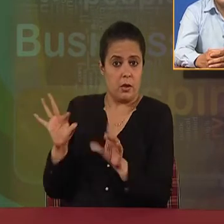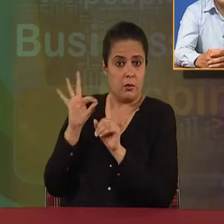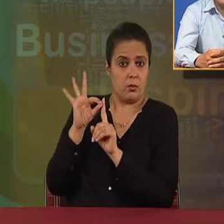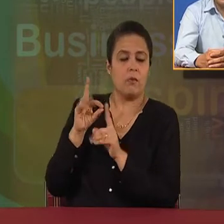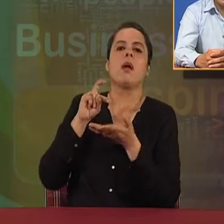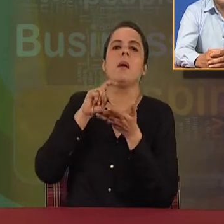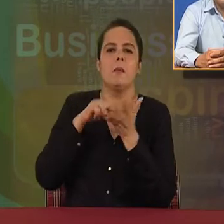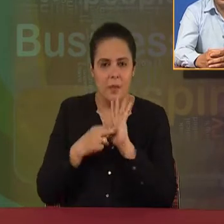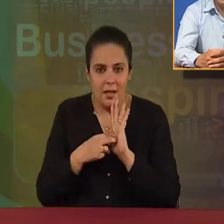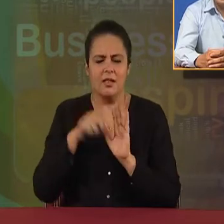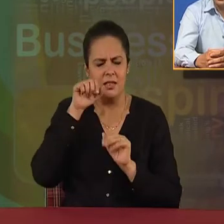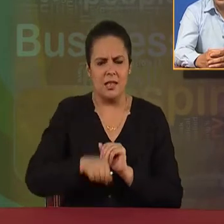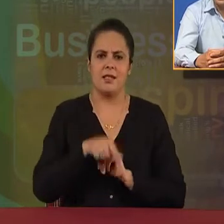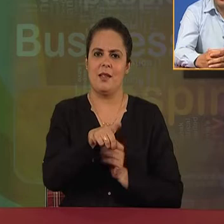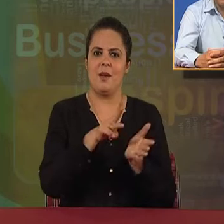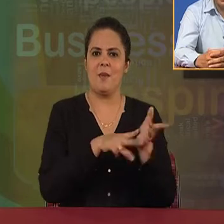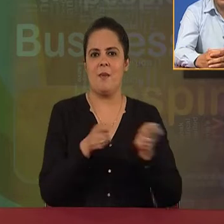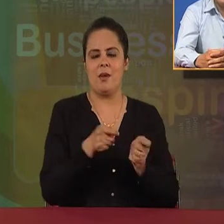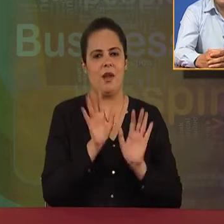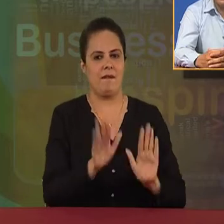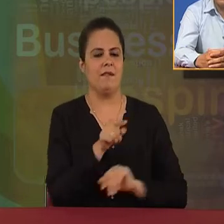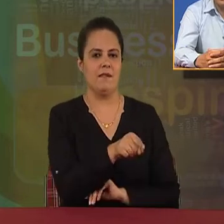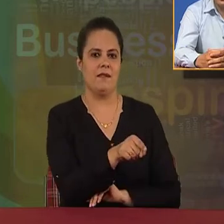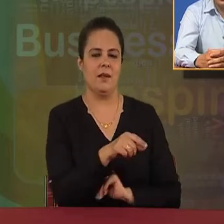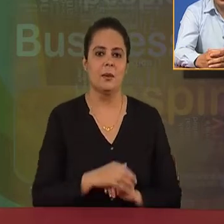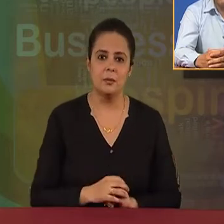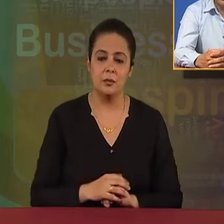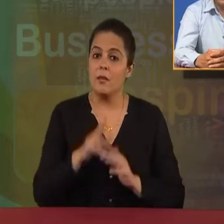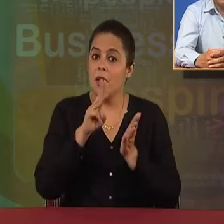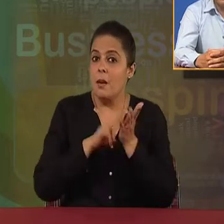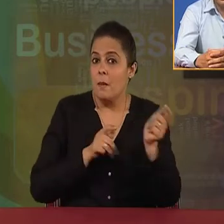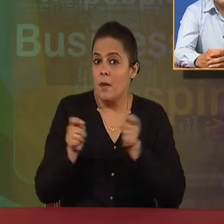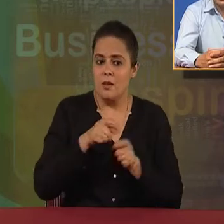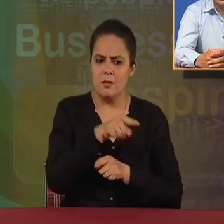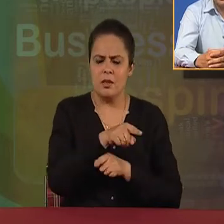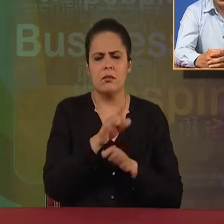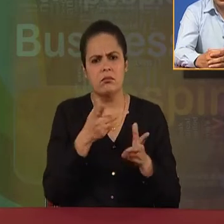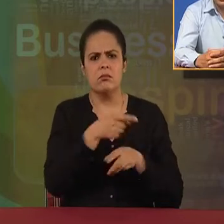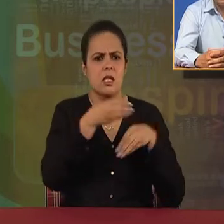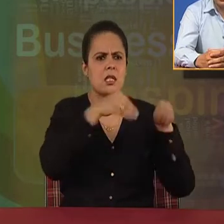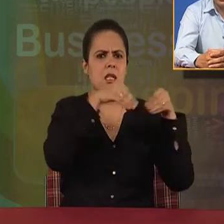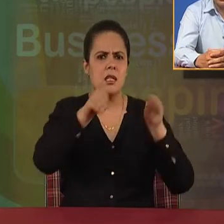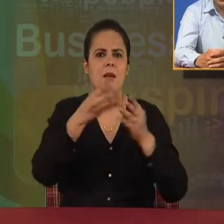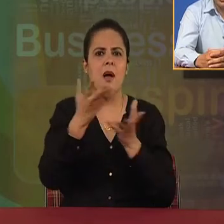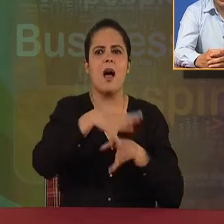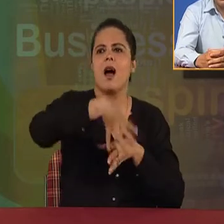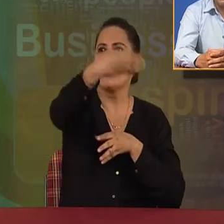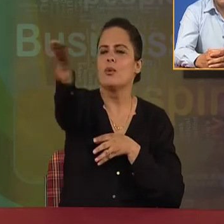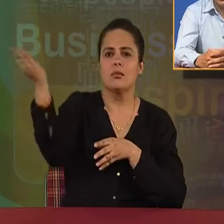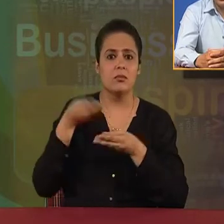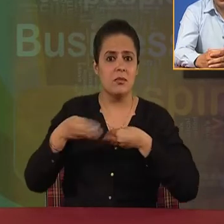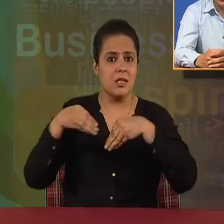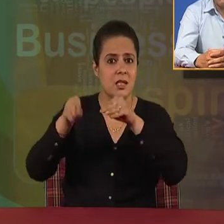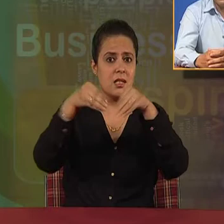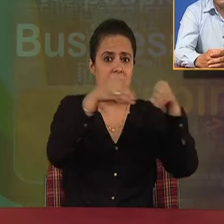then certainly we can feel, yes, management is there. However, if management is selling the products in the market and having